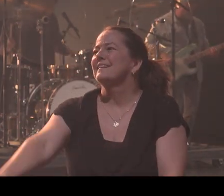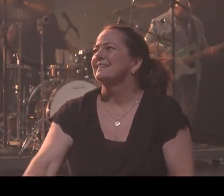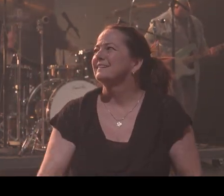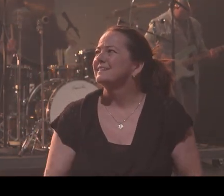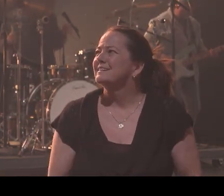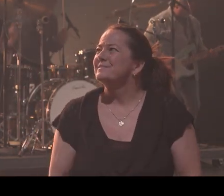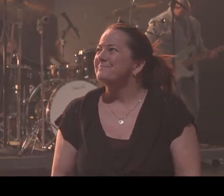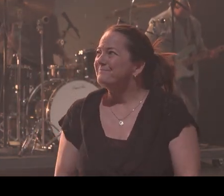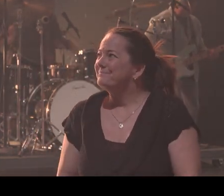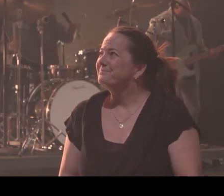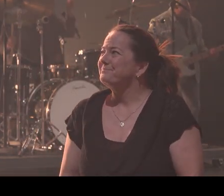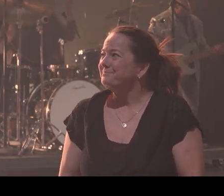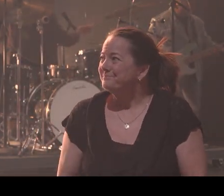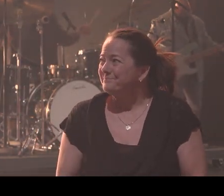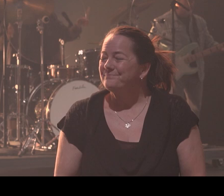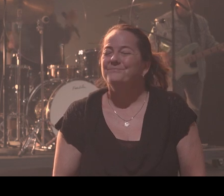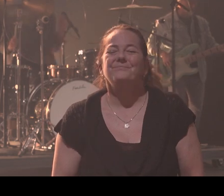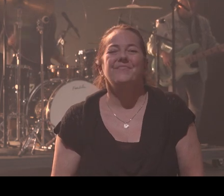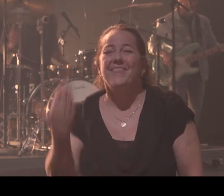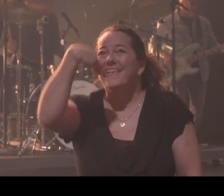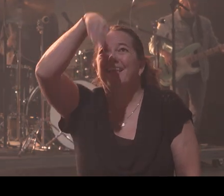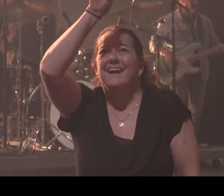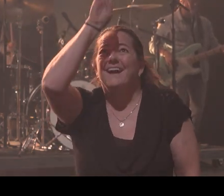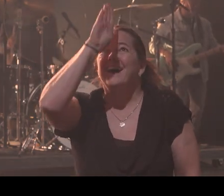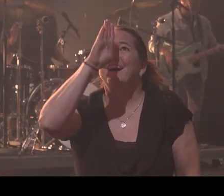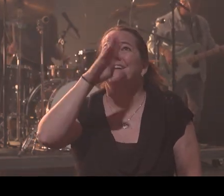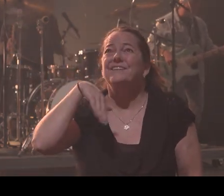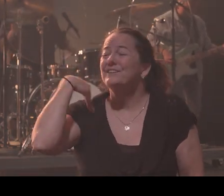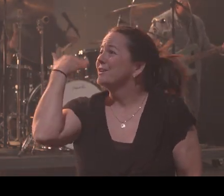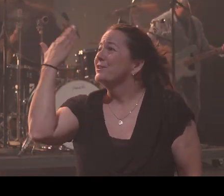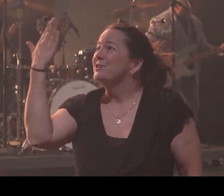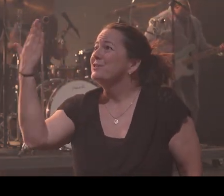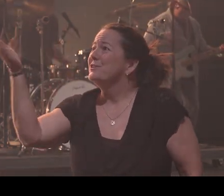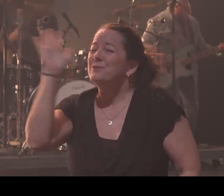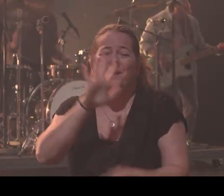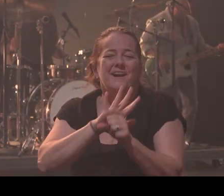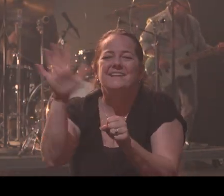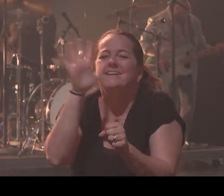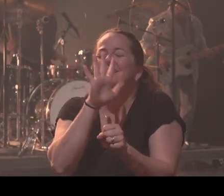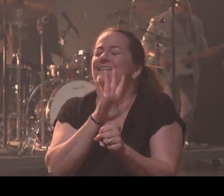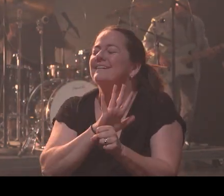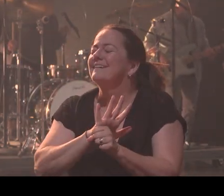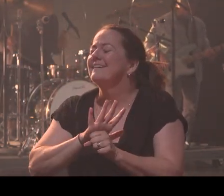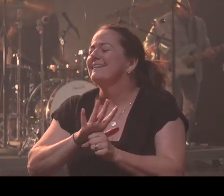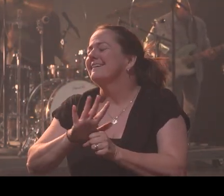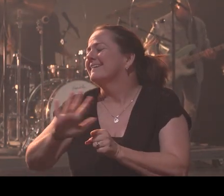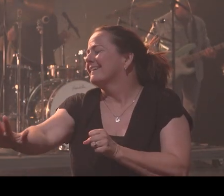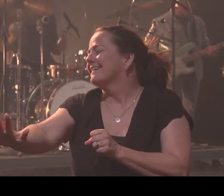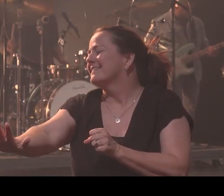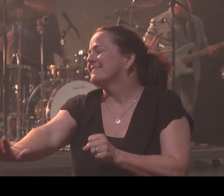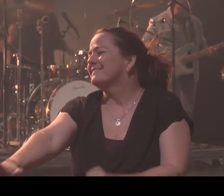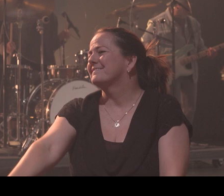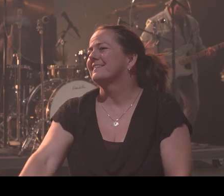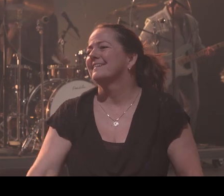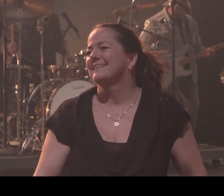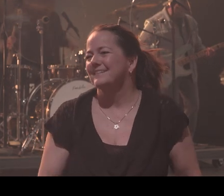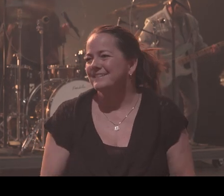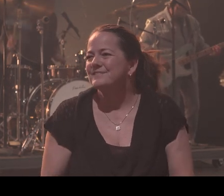been enough Jireh You are enough So I will be,